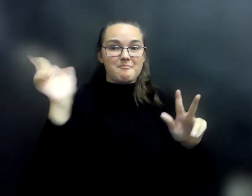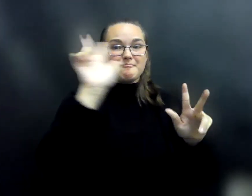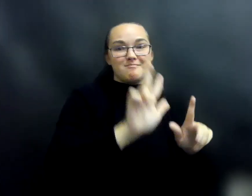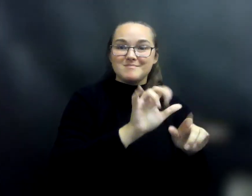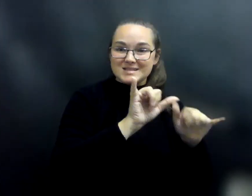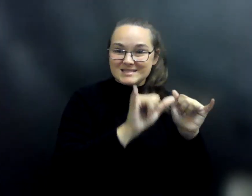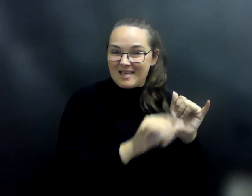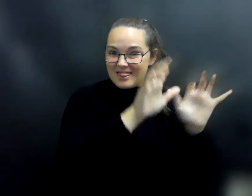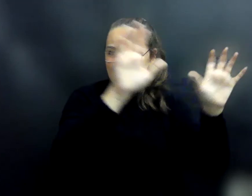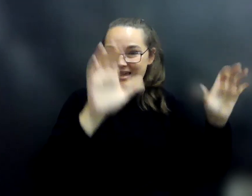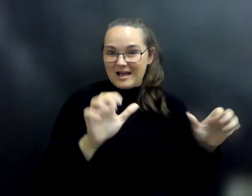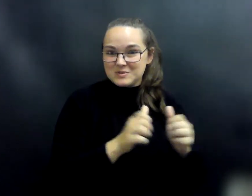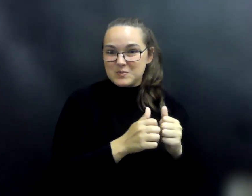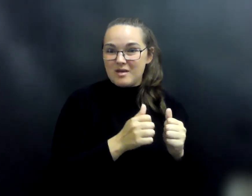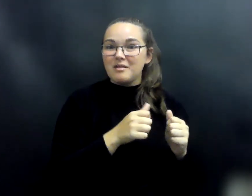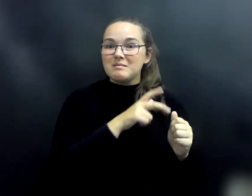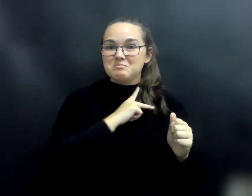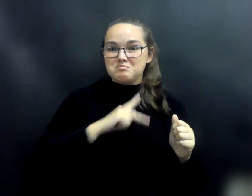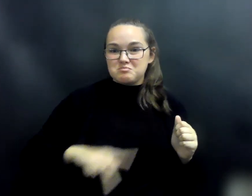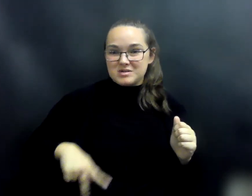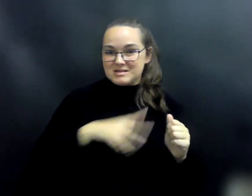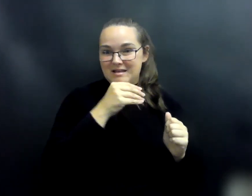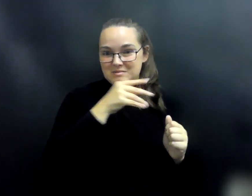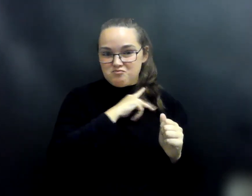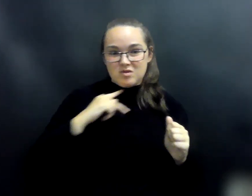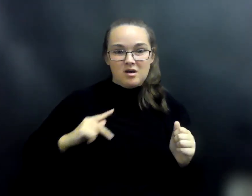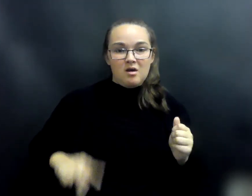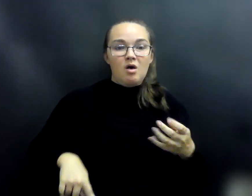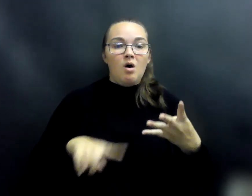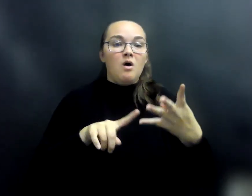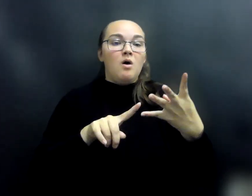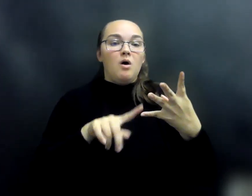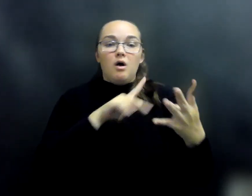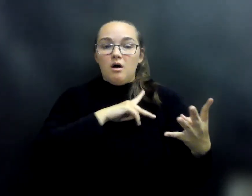the princess, but he does not thank the other three men. A. The